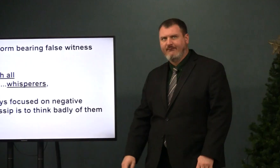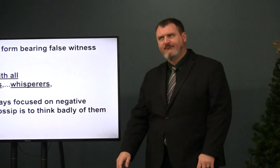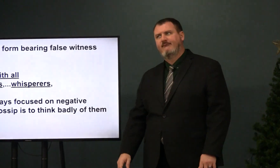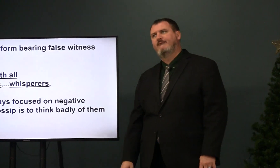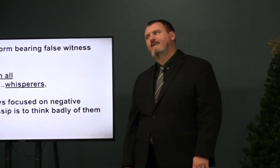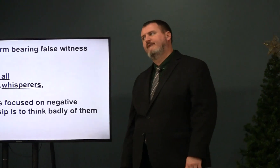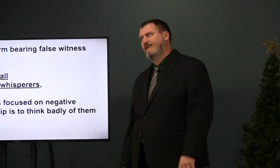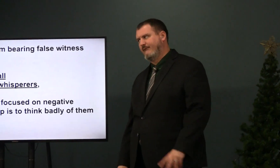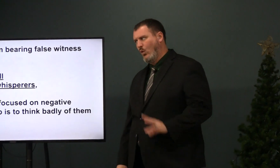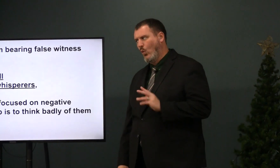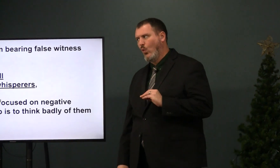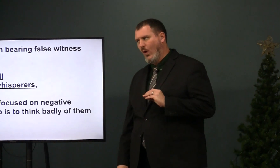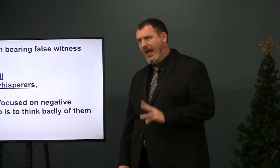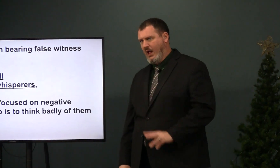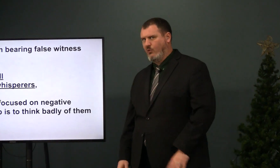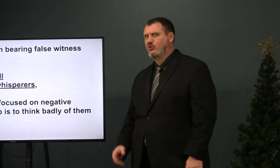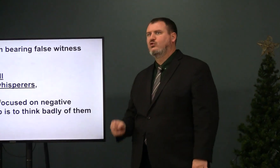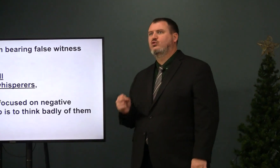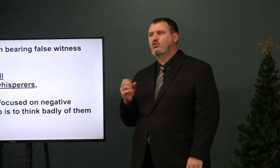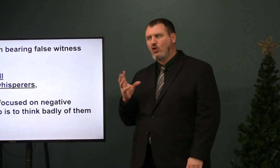Did you see that person? Wow.